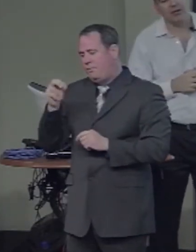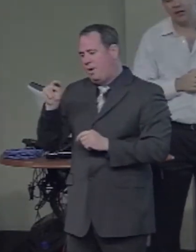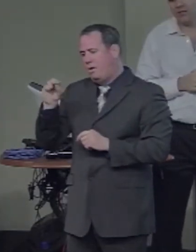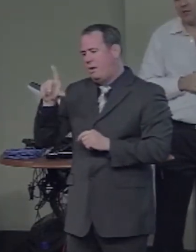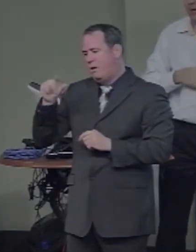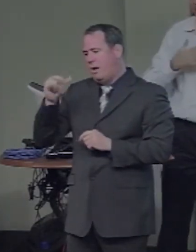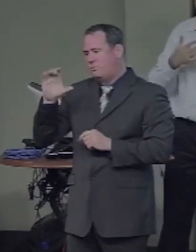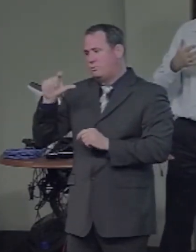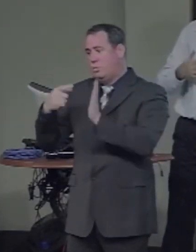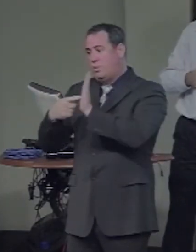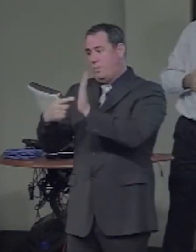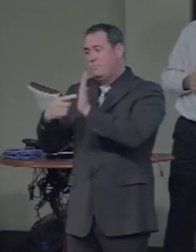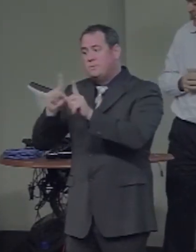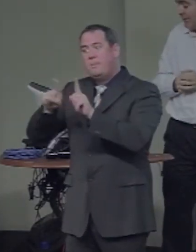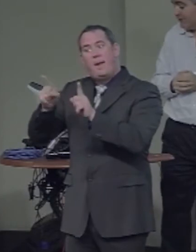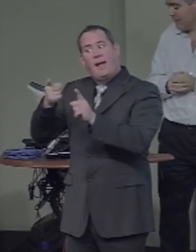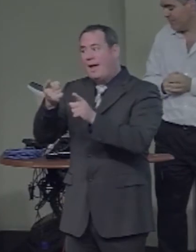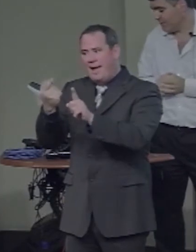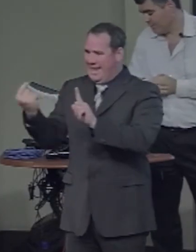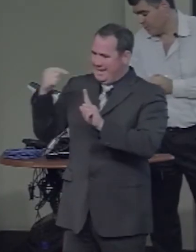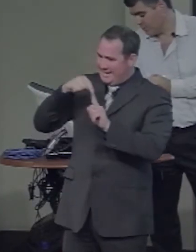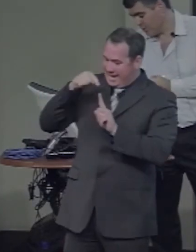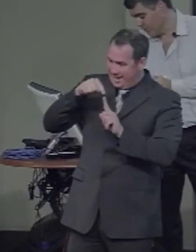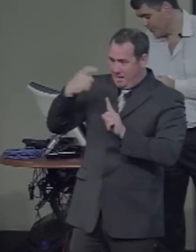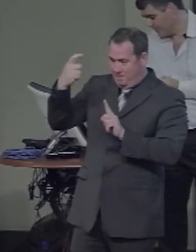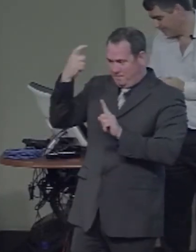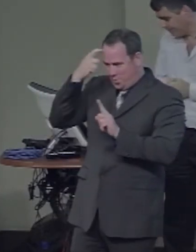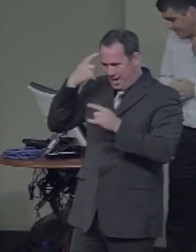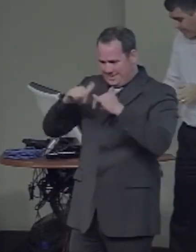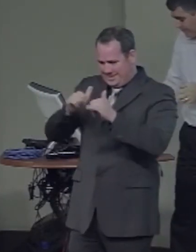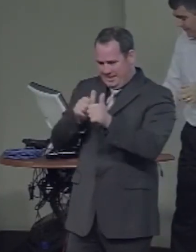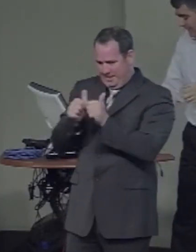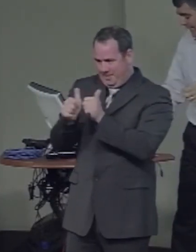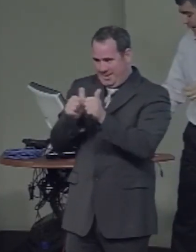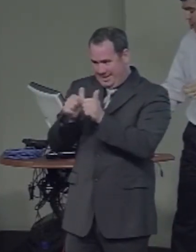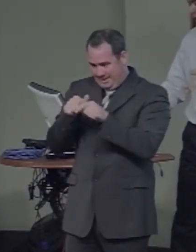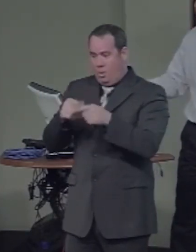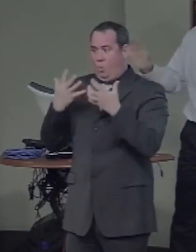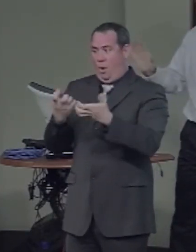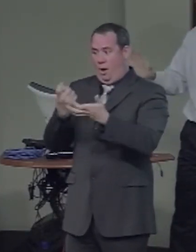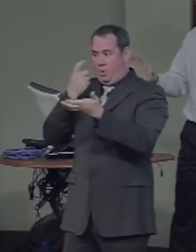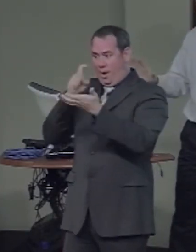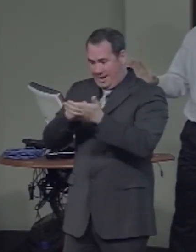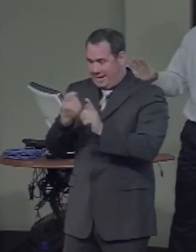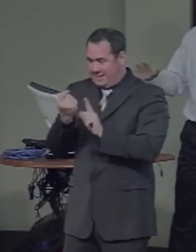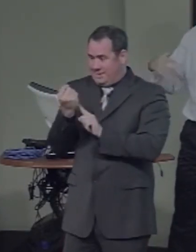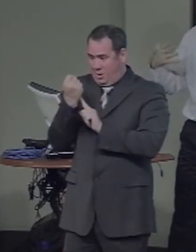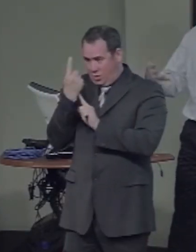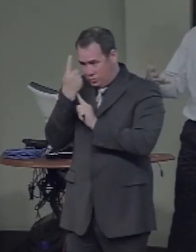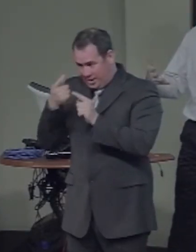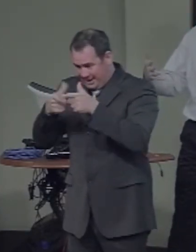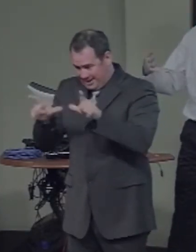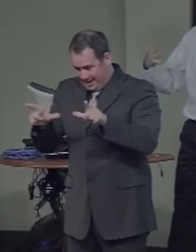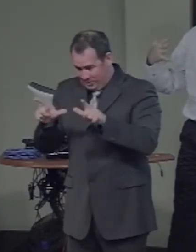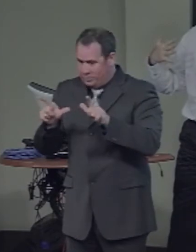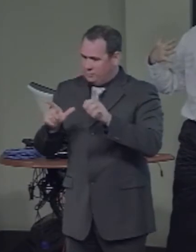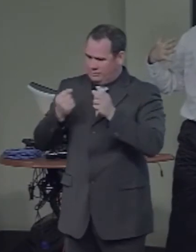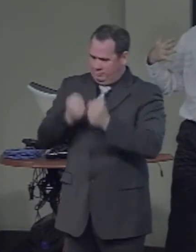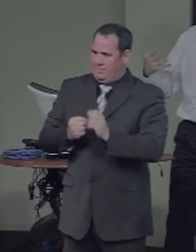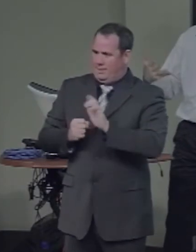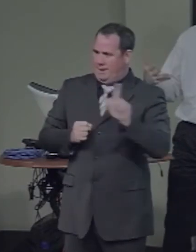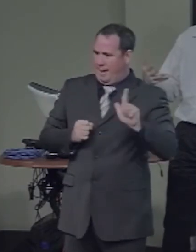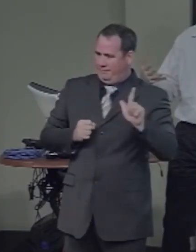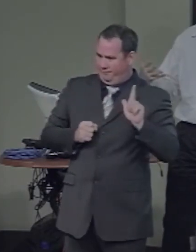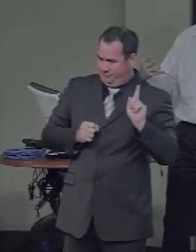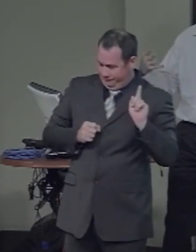to be able to activate that in the left hemisphere for words. Now, to illustrate the principles, I'm going to